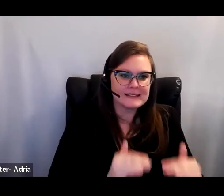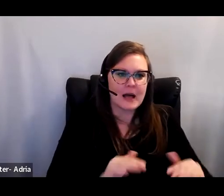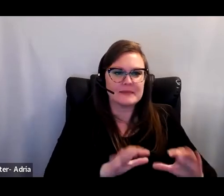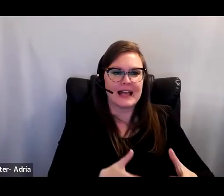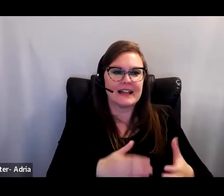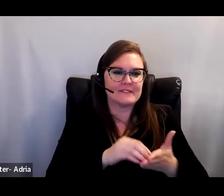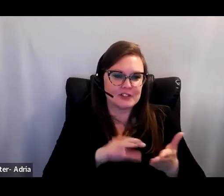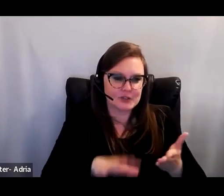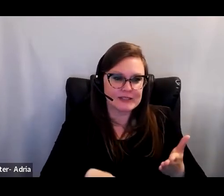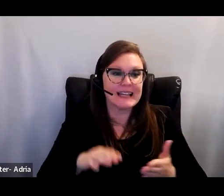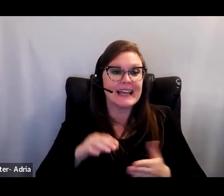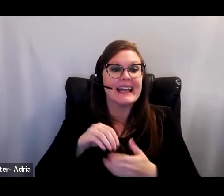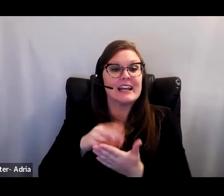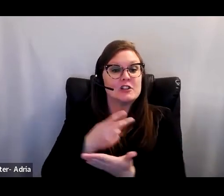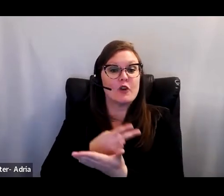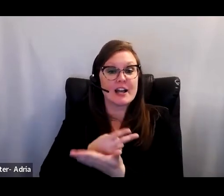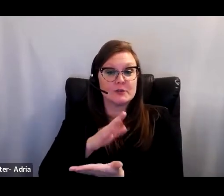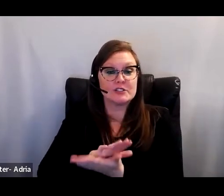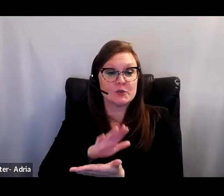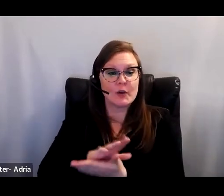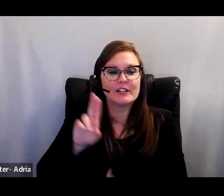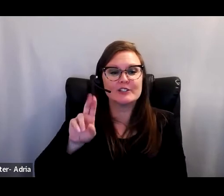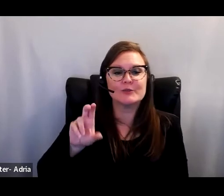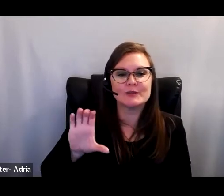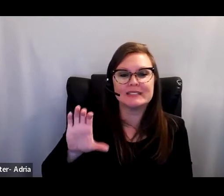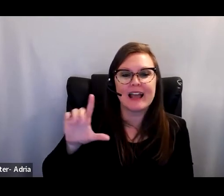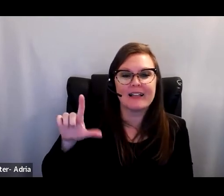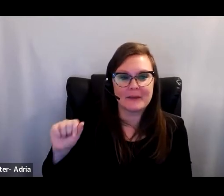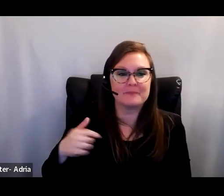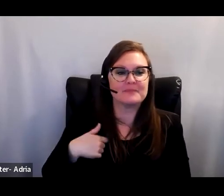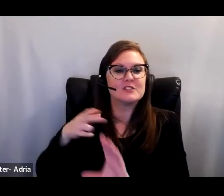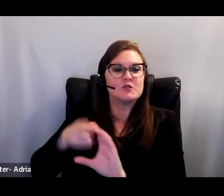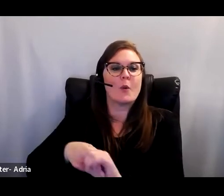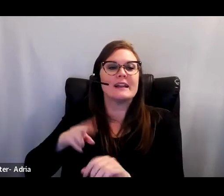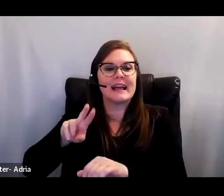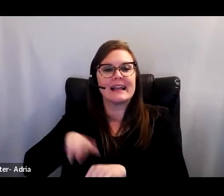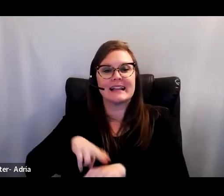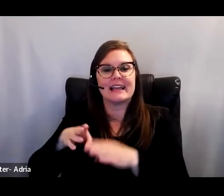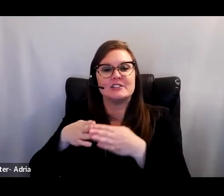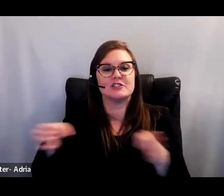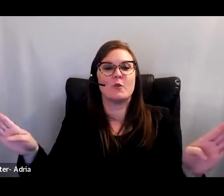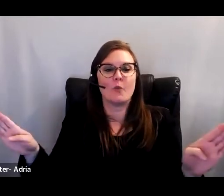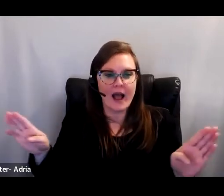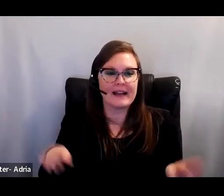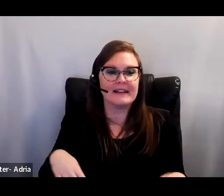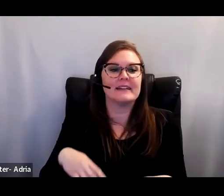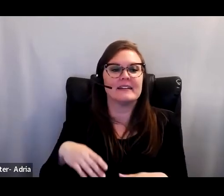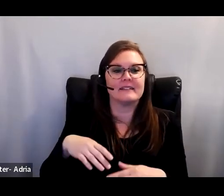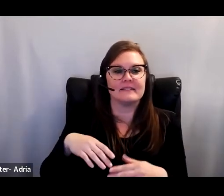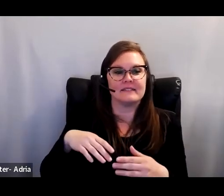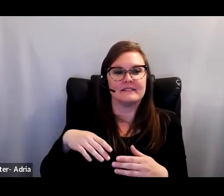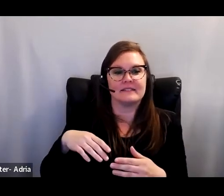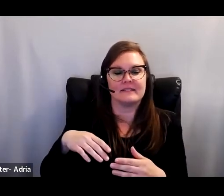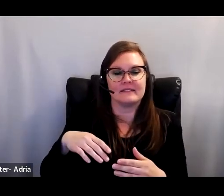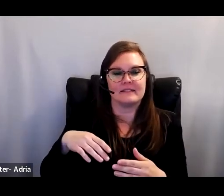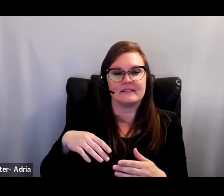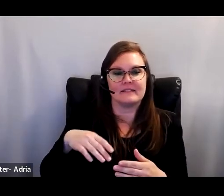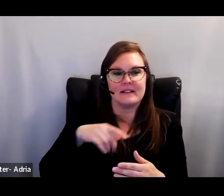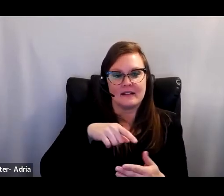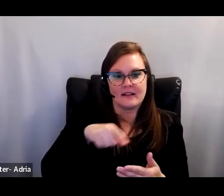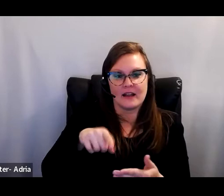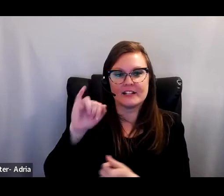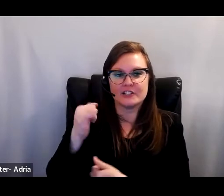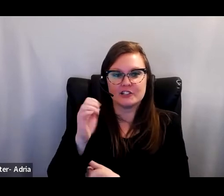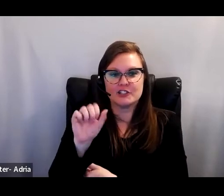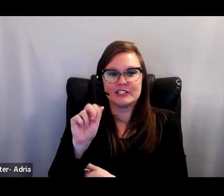In graduate school at UCLA, I was fortunate to join a nationwide study of racially mixed detracking secondary schools led by my mentors, Jeannie